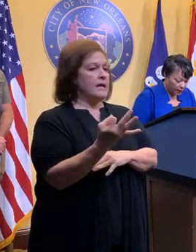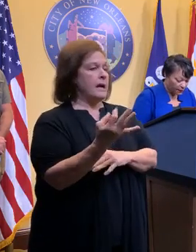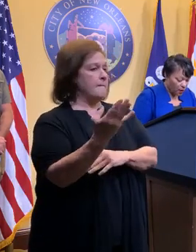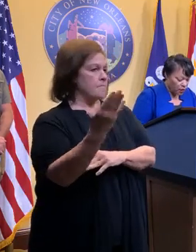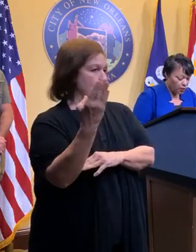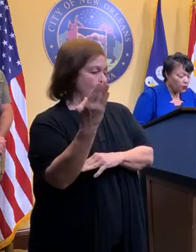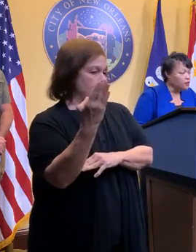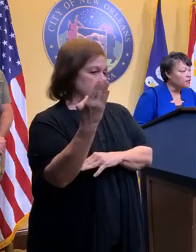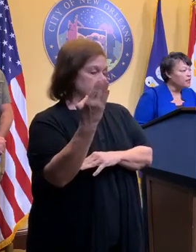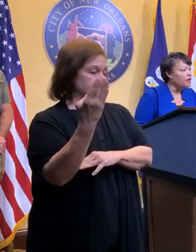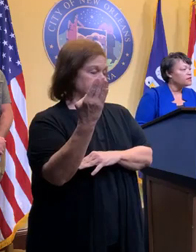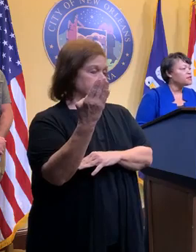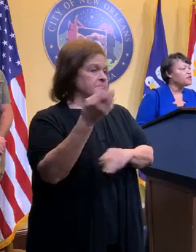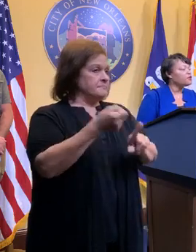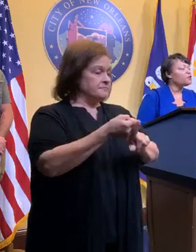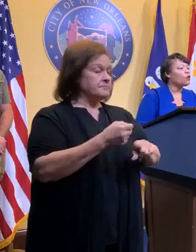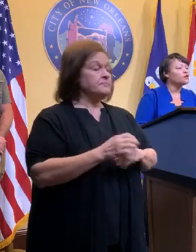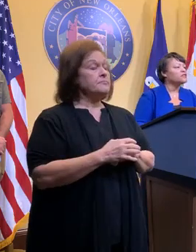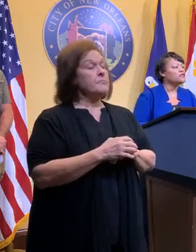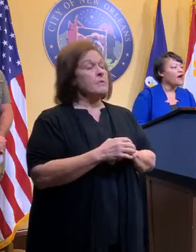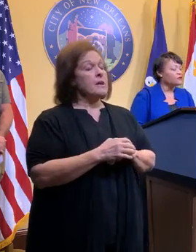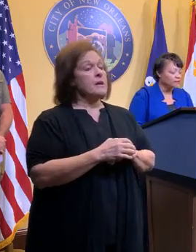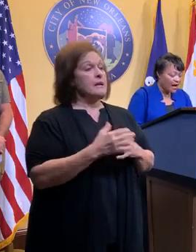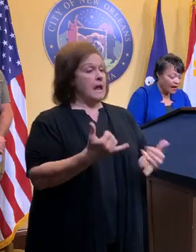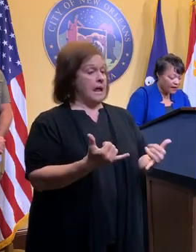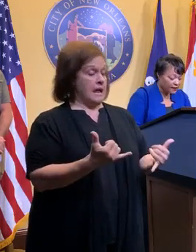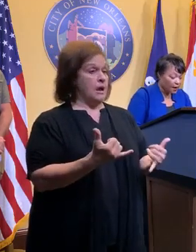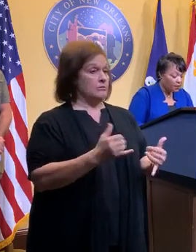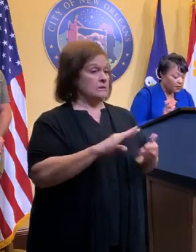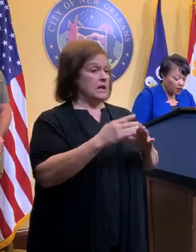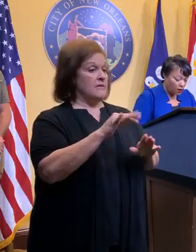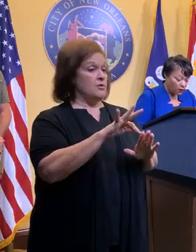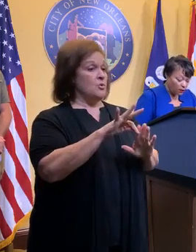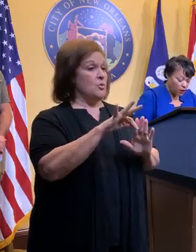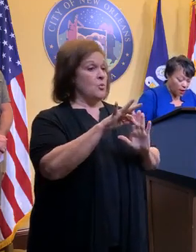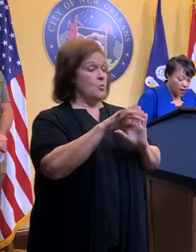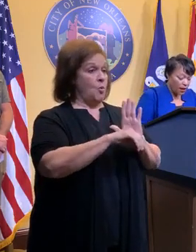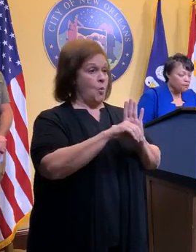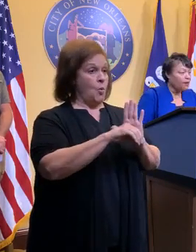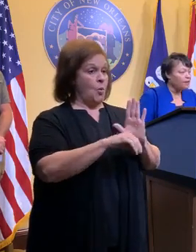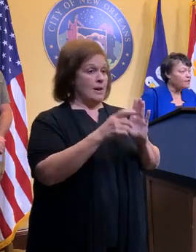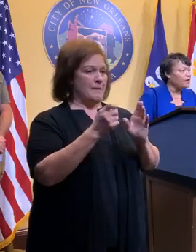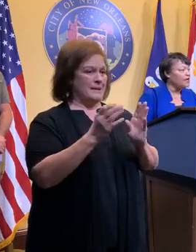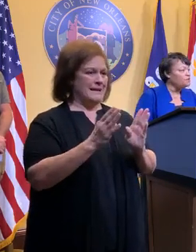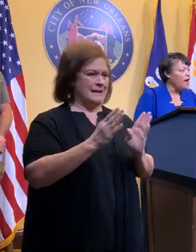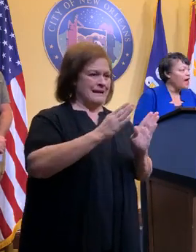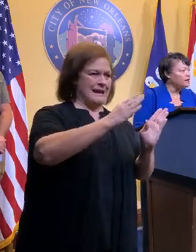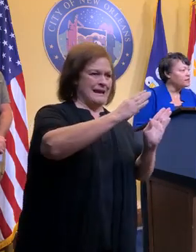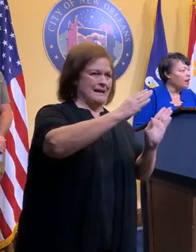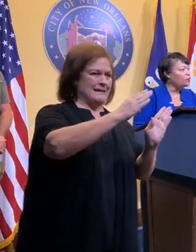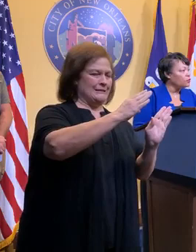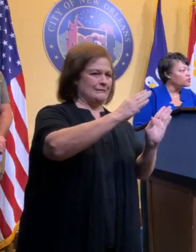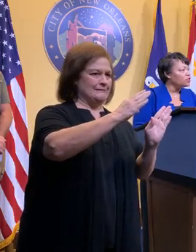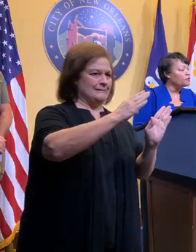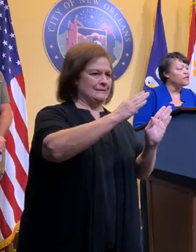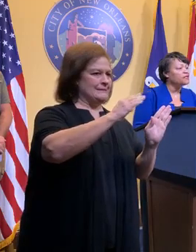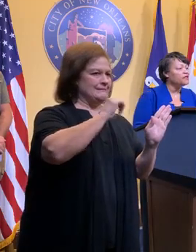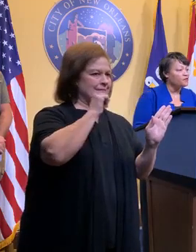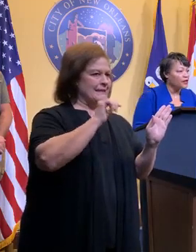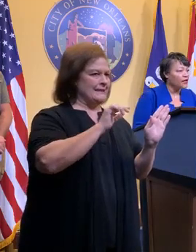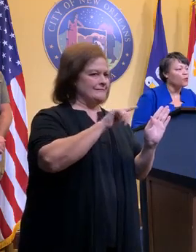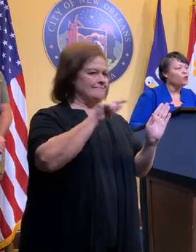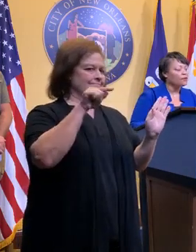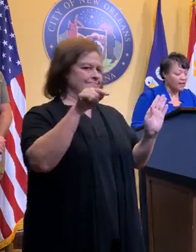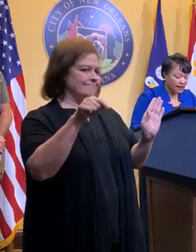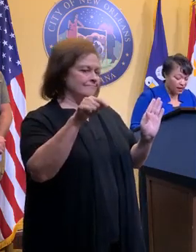morning. Currently, the city of New Orleans is outside of the cone, but the impact will still